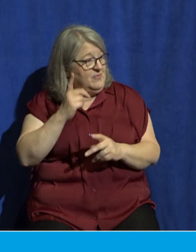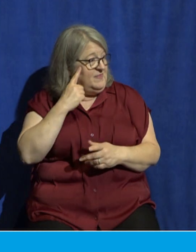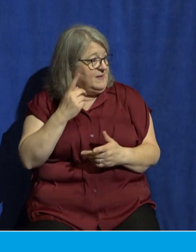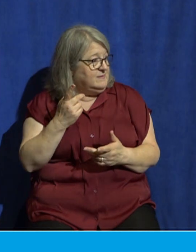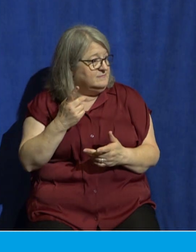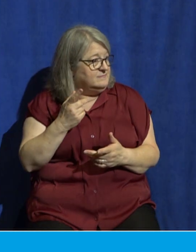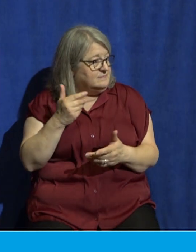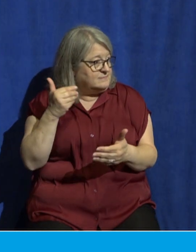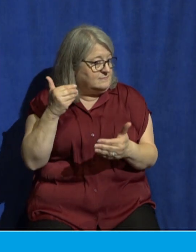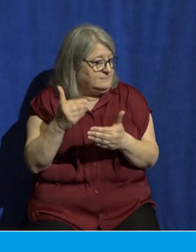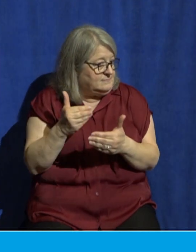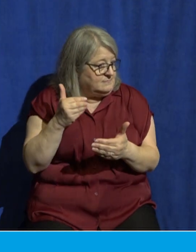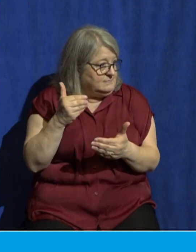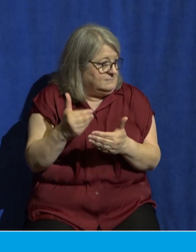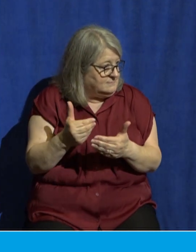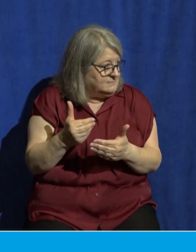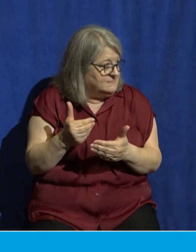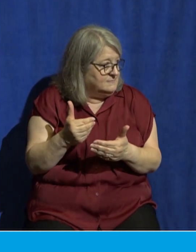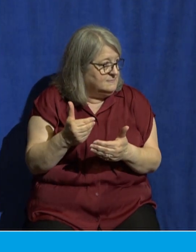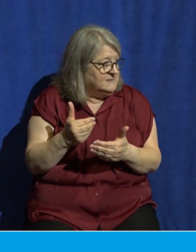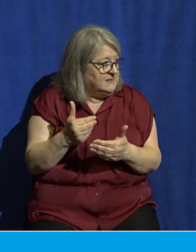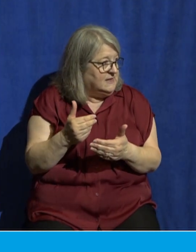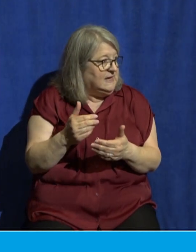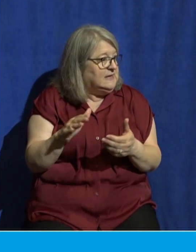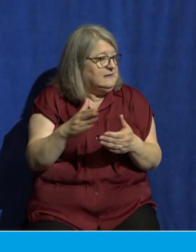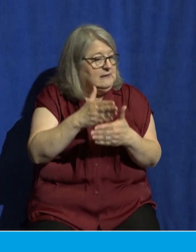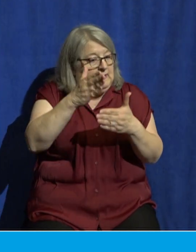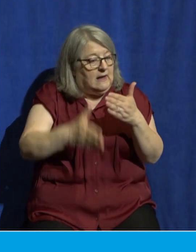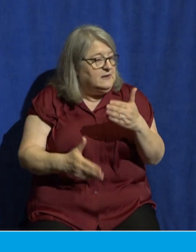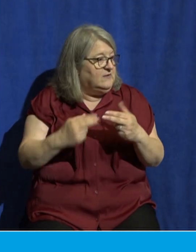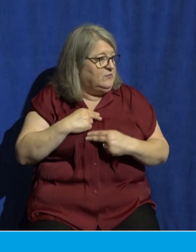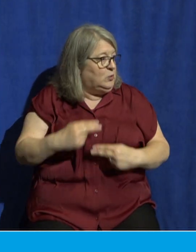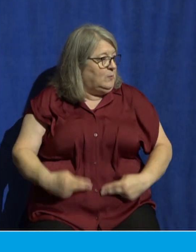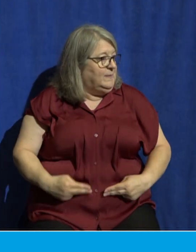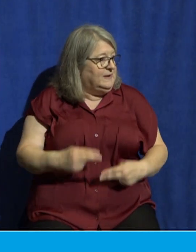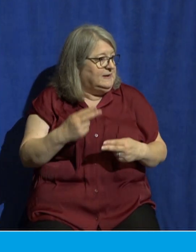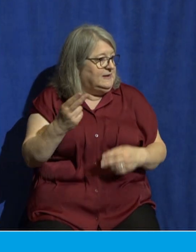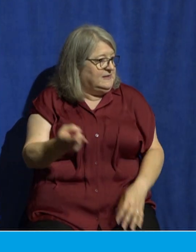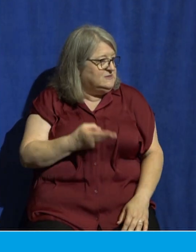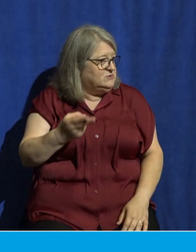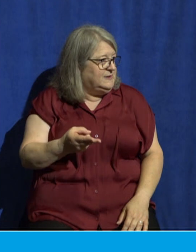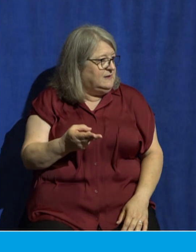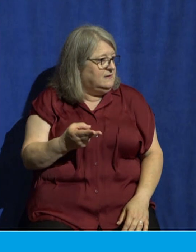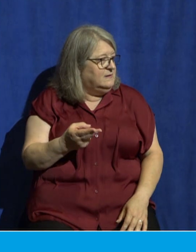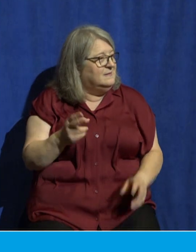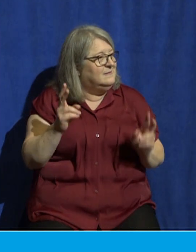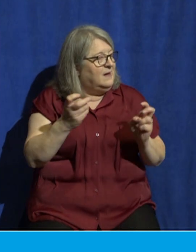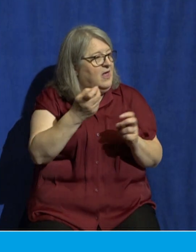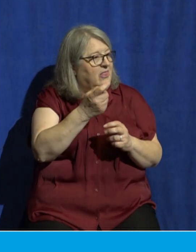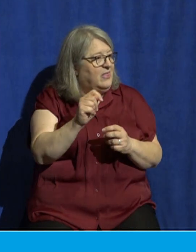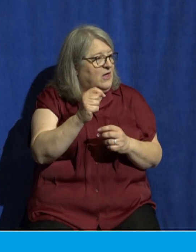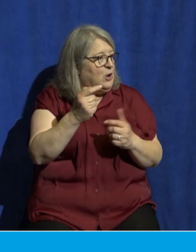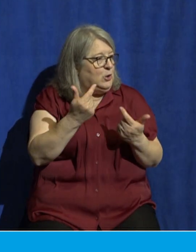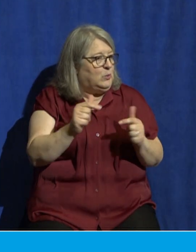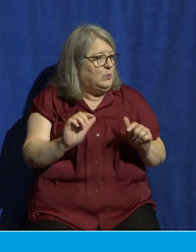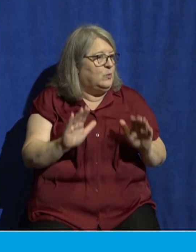end of human history, a period of time called the Great Tribulation, where the Antichrist will lead an